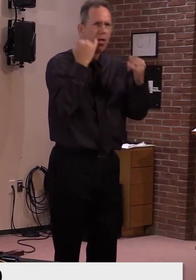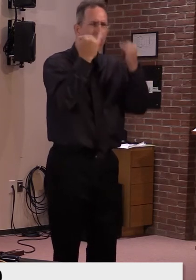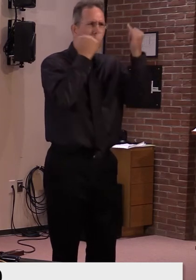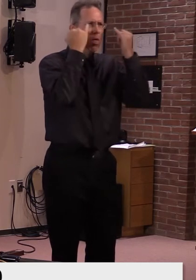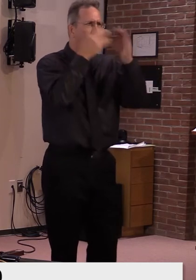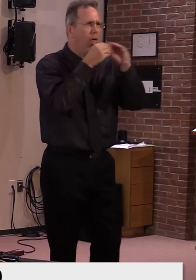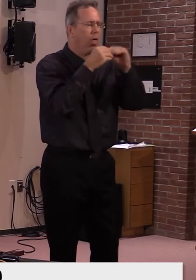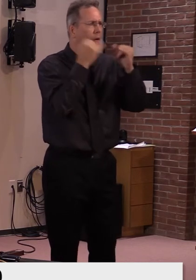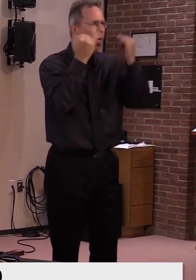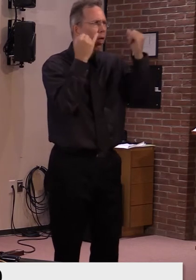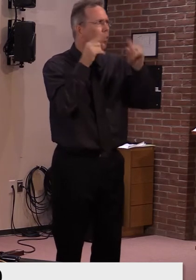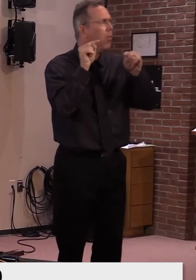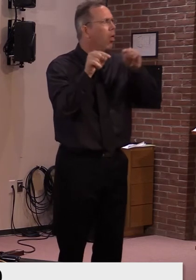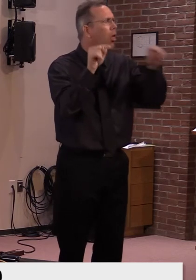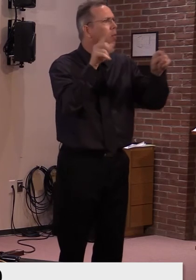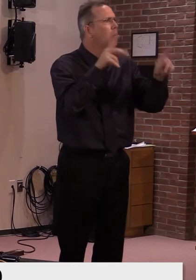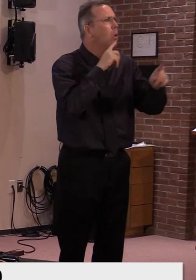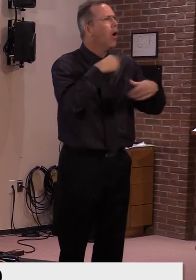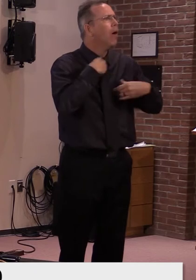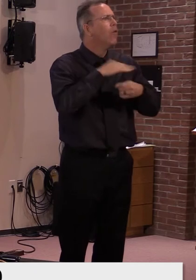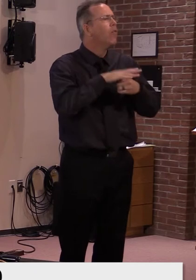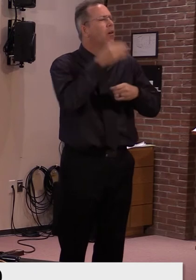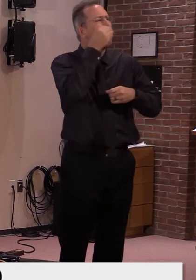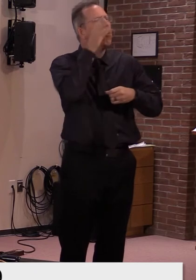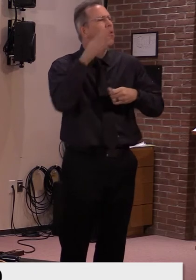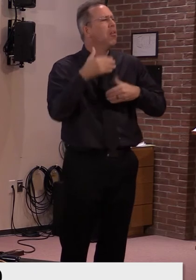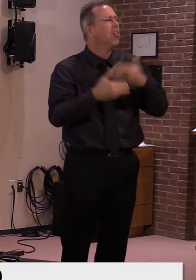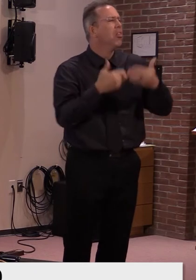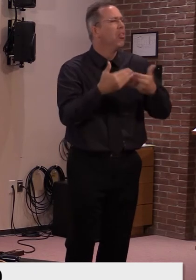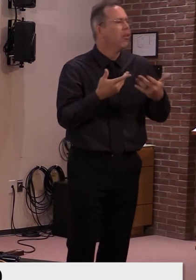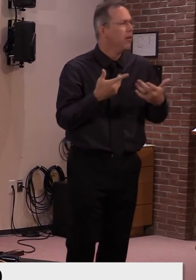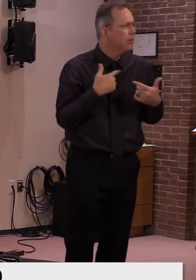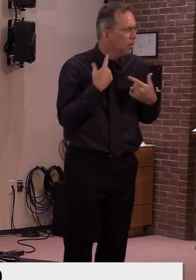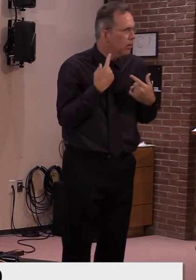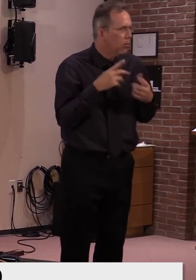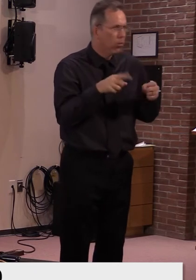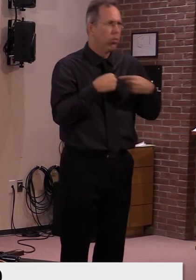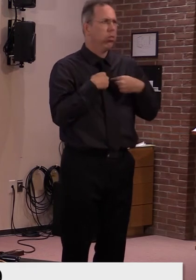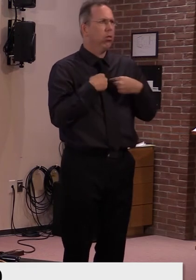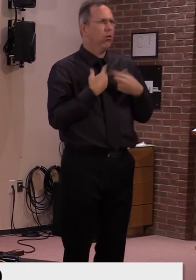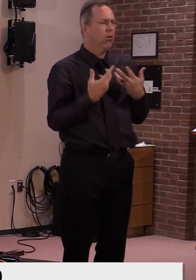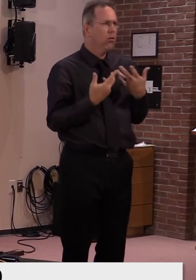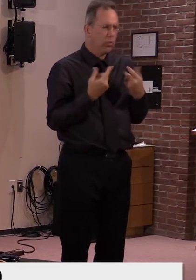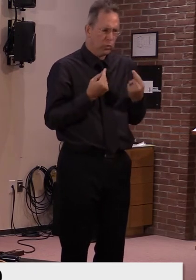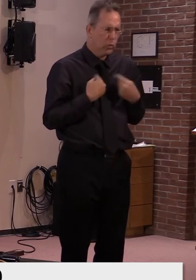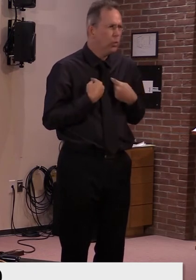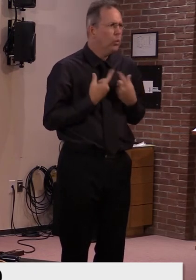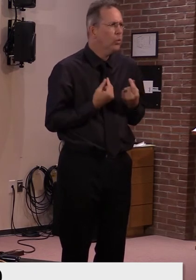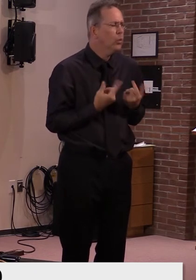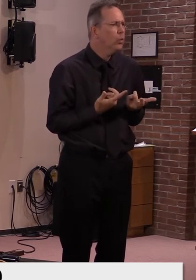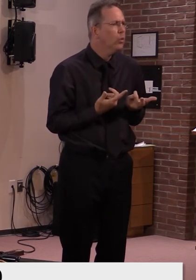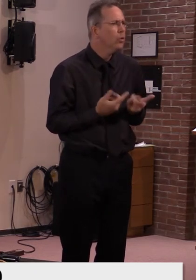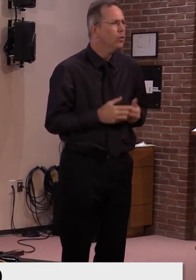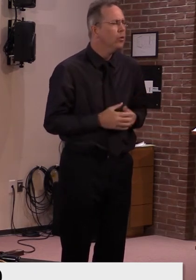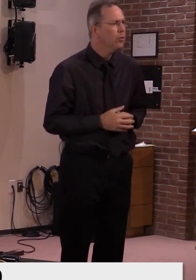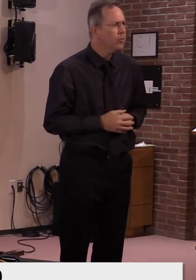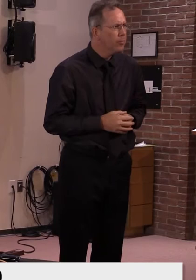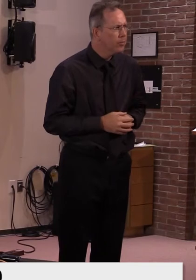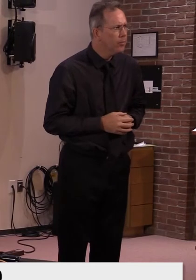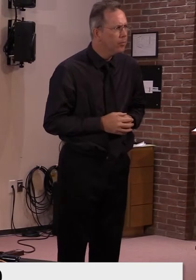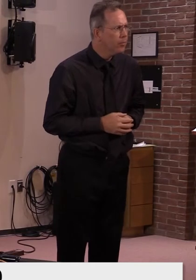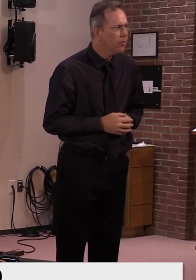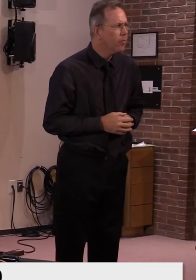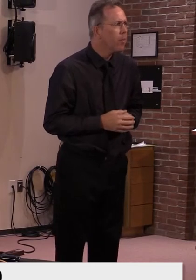are afraid to go to work. Um, so how does, that supposed to get addressed, I suppose, in a, in a business where they haven't been contacted